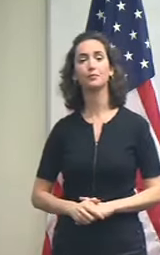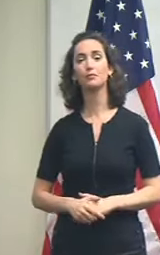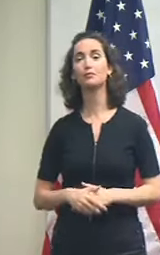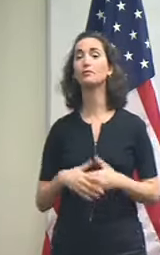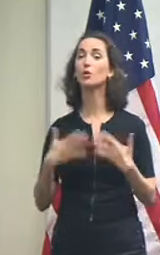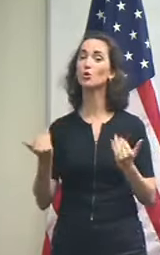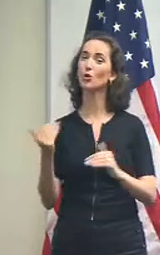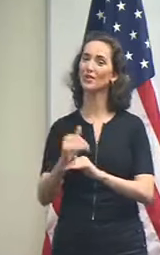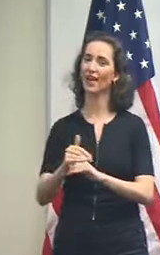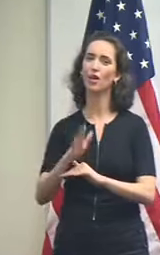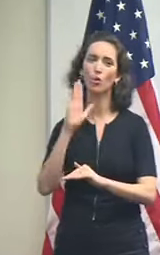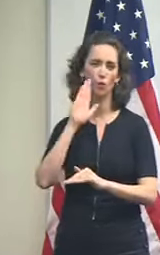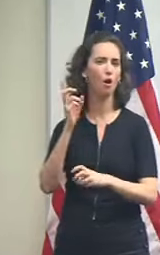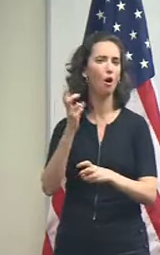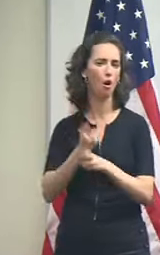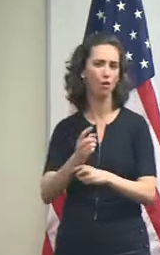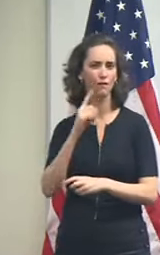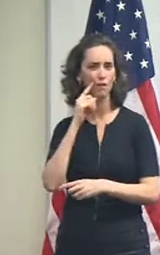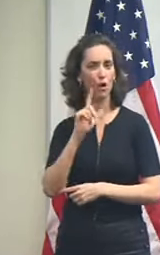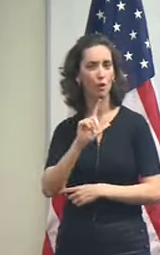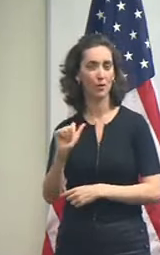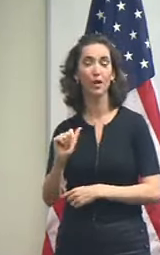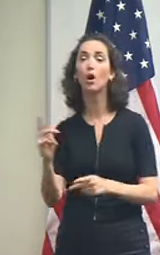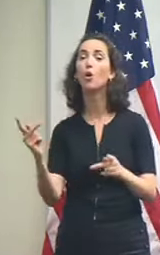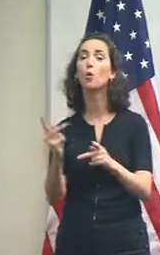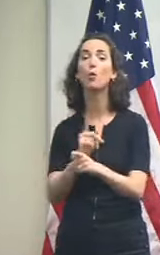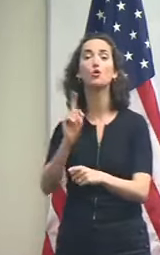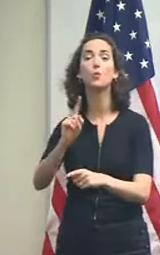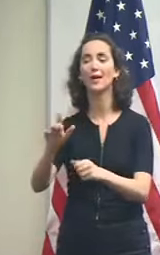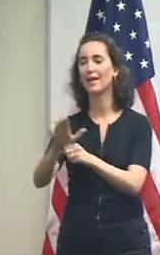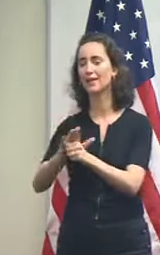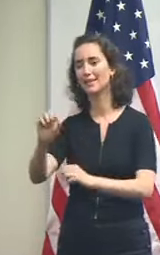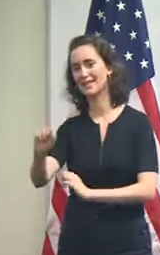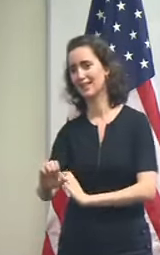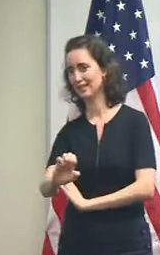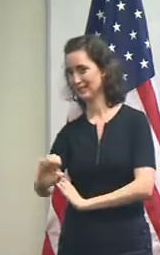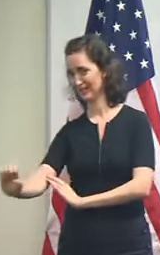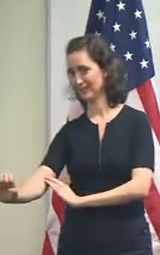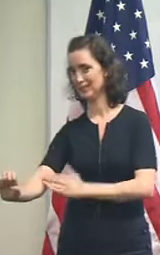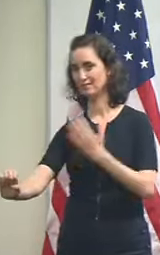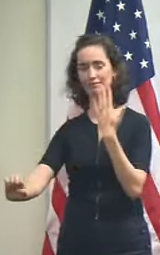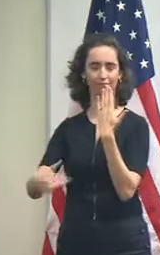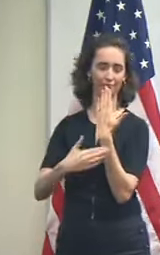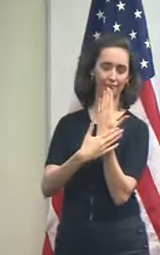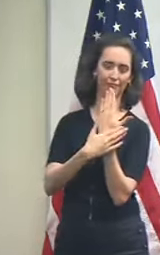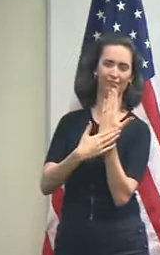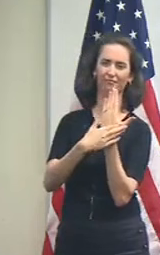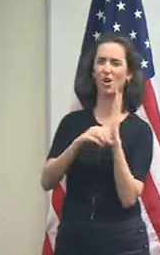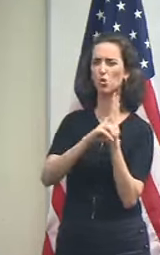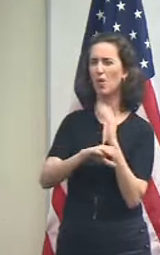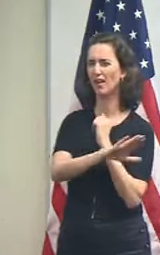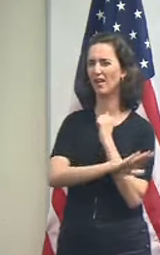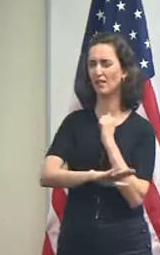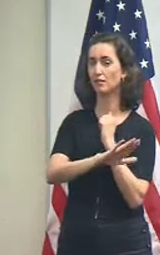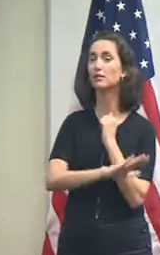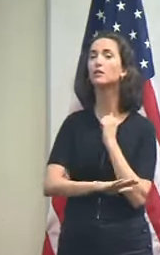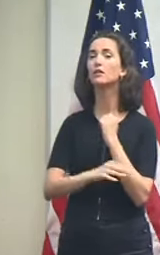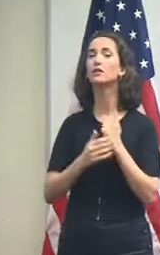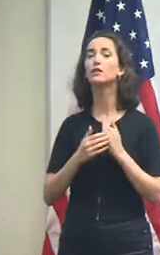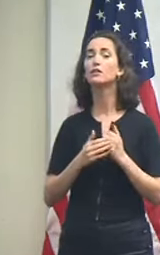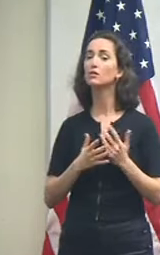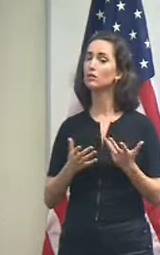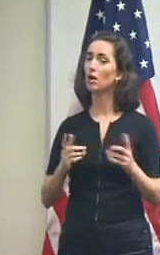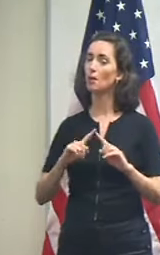going to be a rough evening for Louisiana, particularly in the southeastern portion. I am confident that we are well